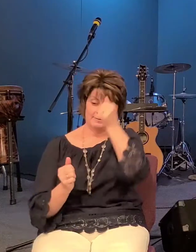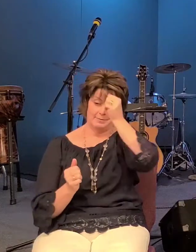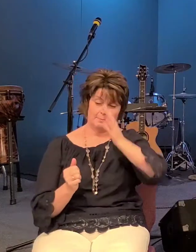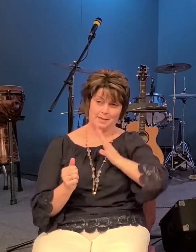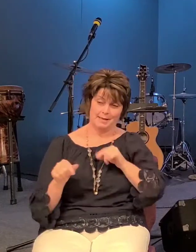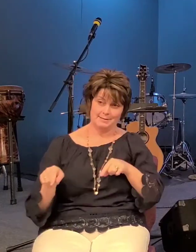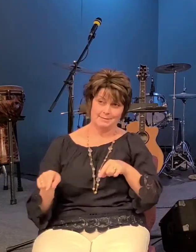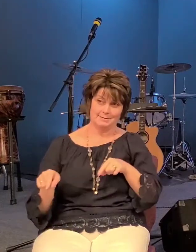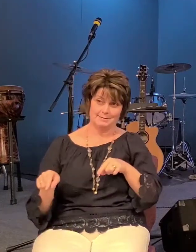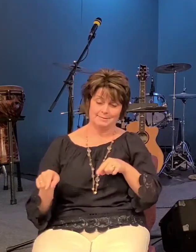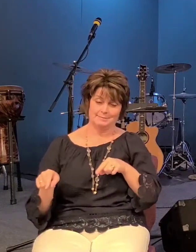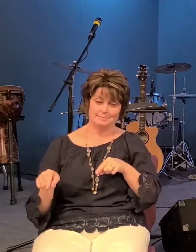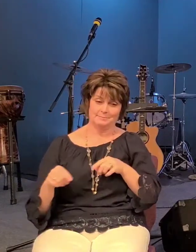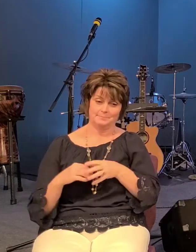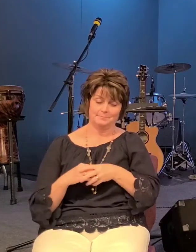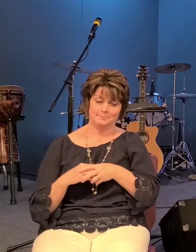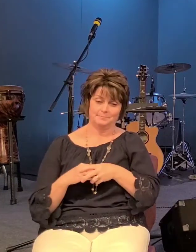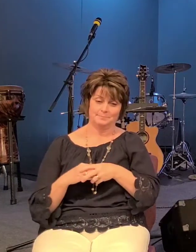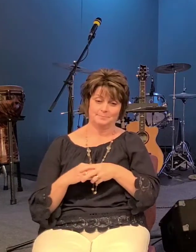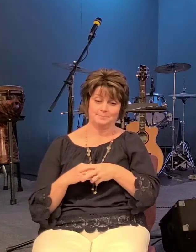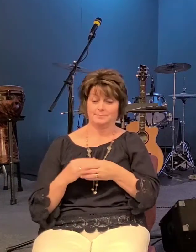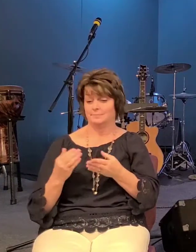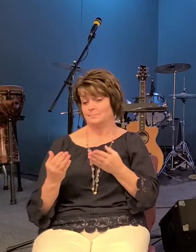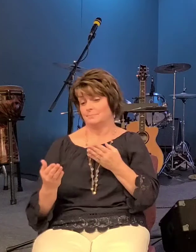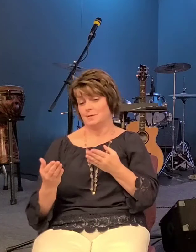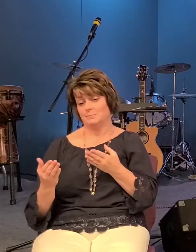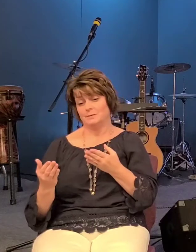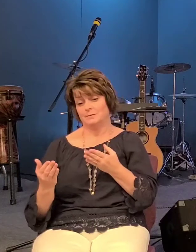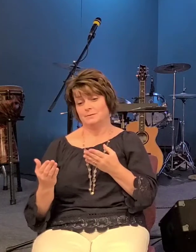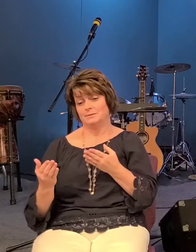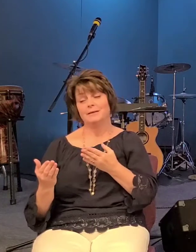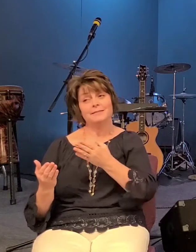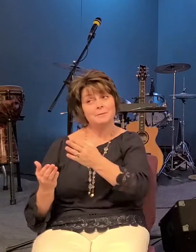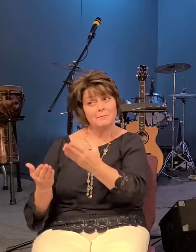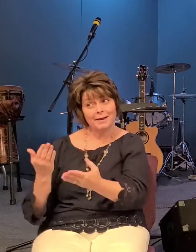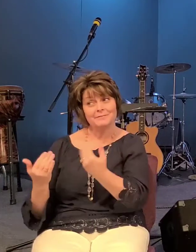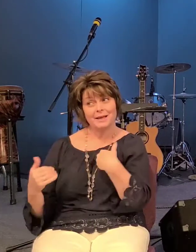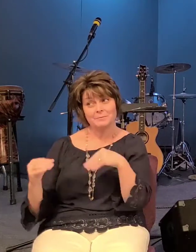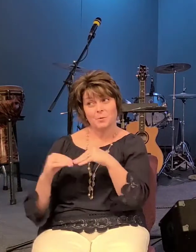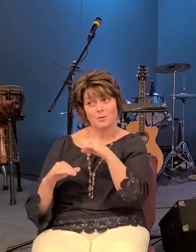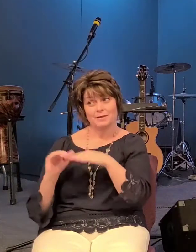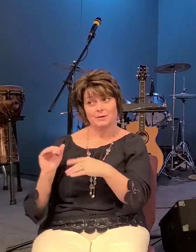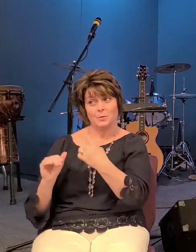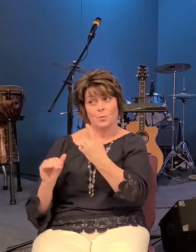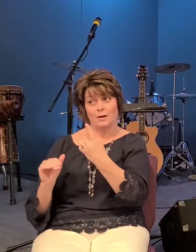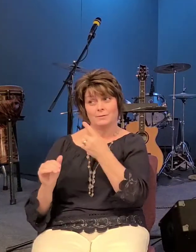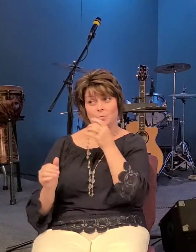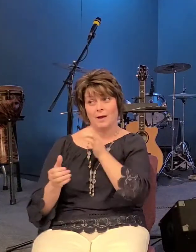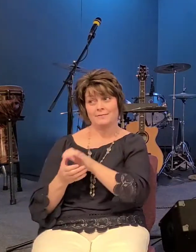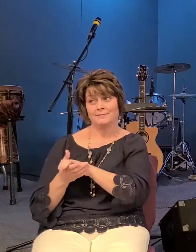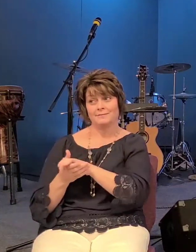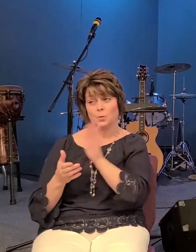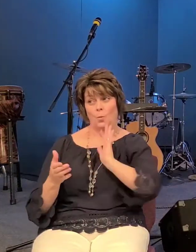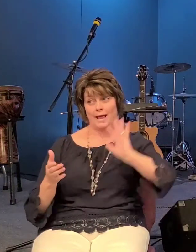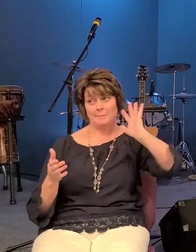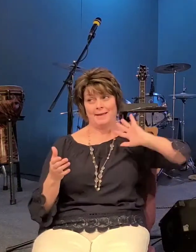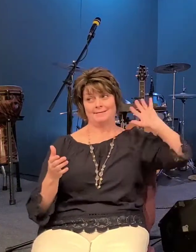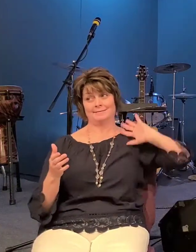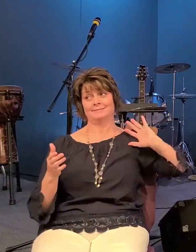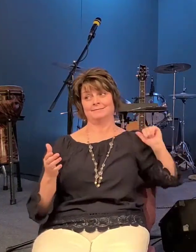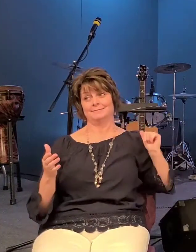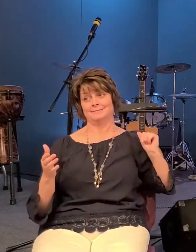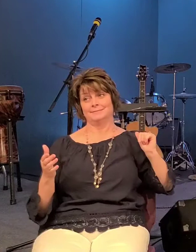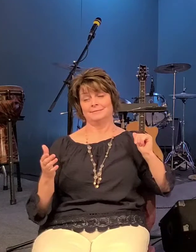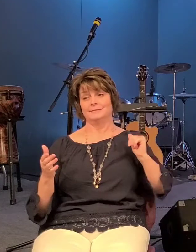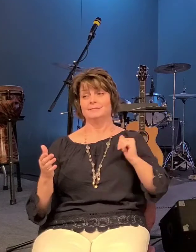and some of these likely might have had more than one wife widows orphans